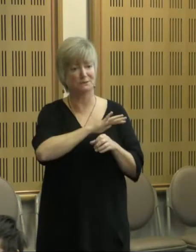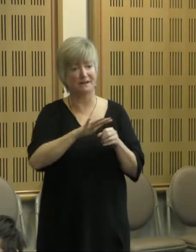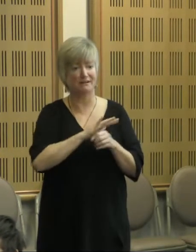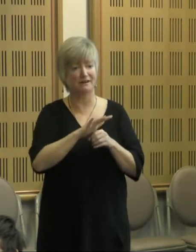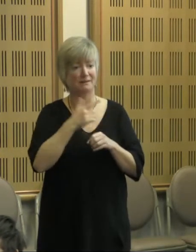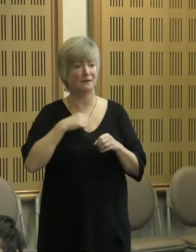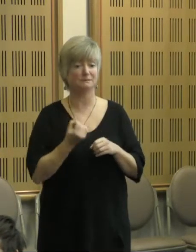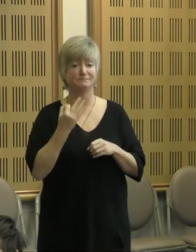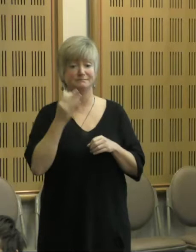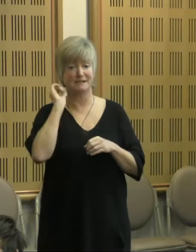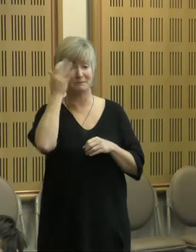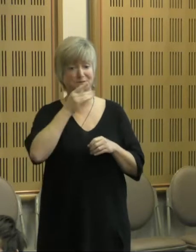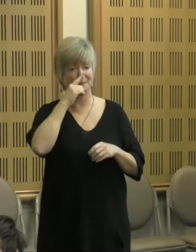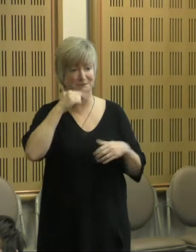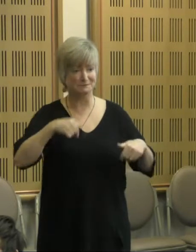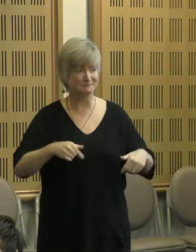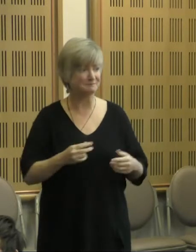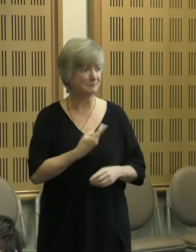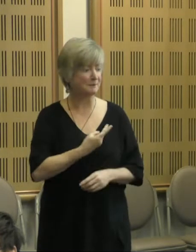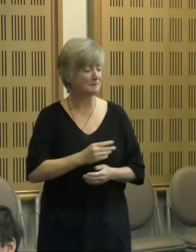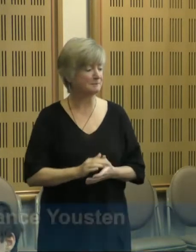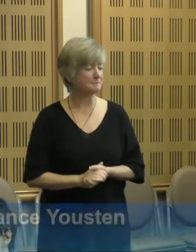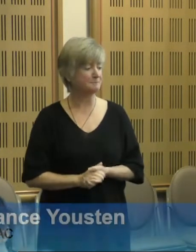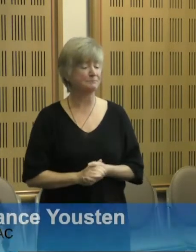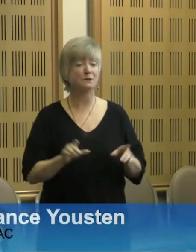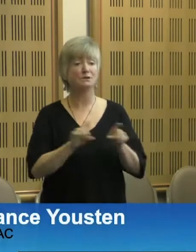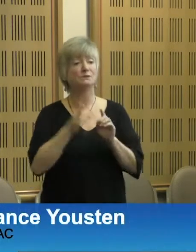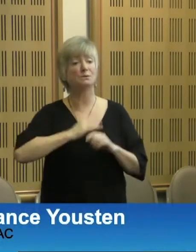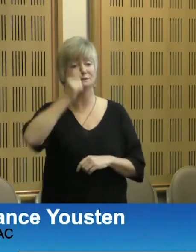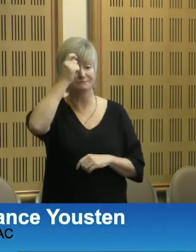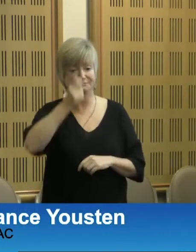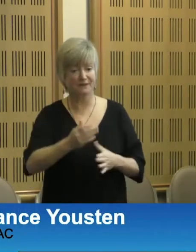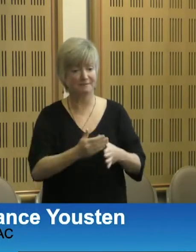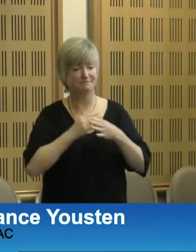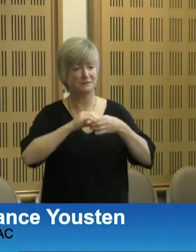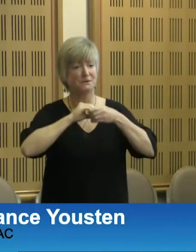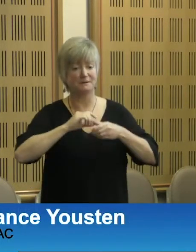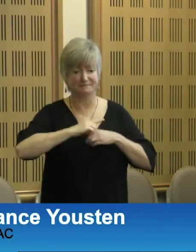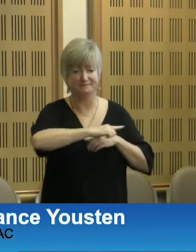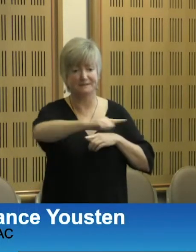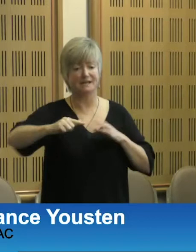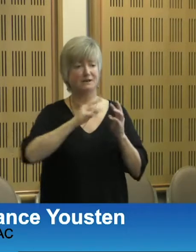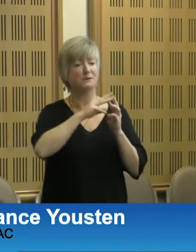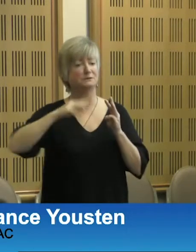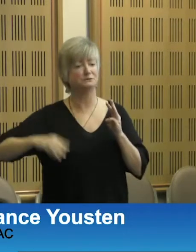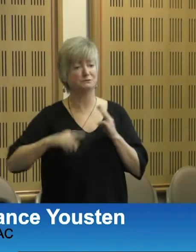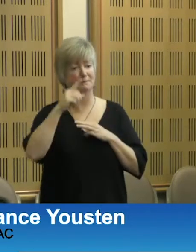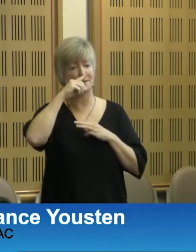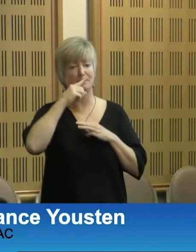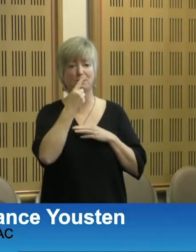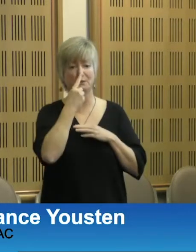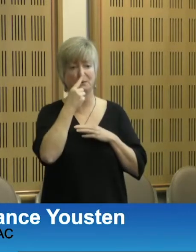people. So first I'd like to also acknowledge the traditional owners of this land, the Wurundji people, the Kulin Nation,